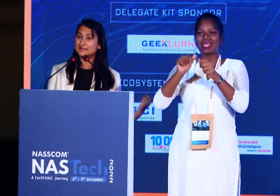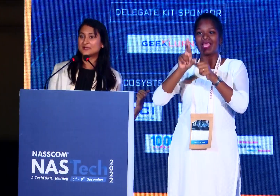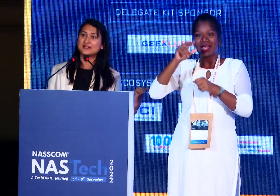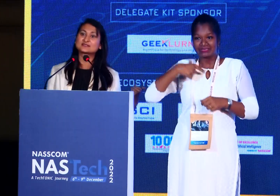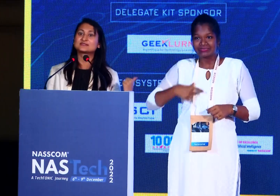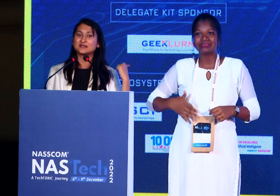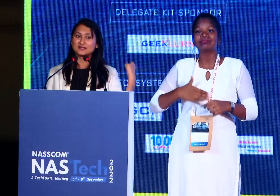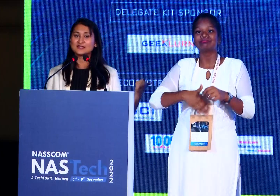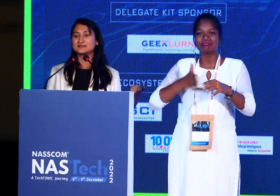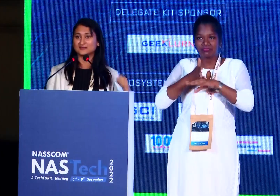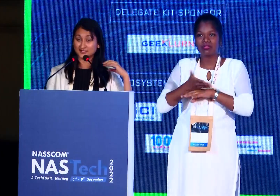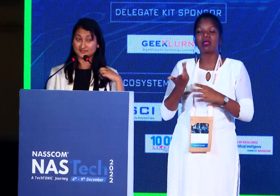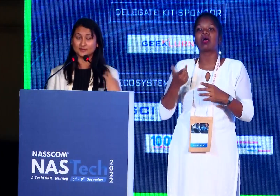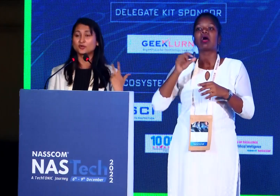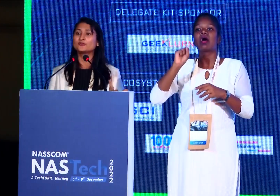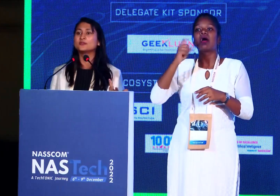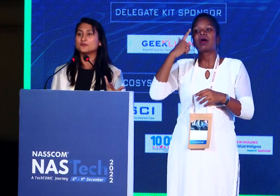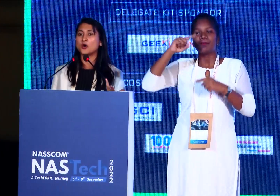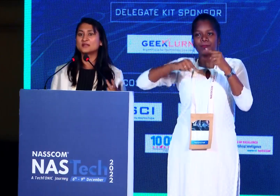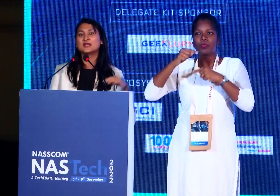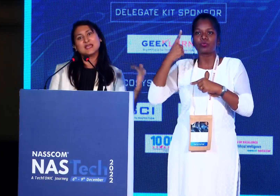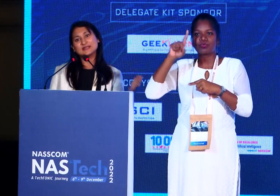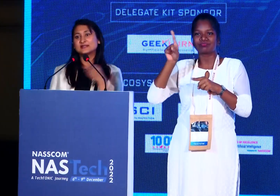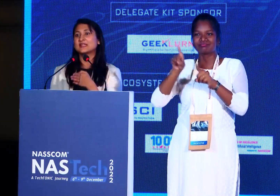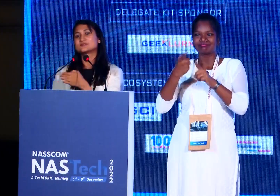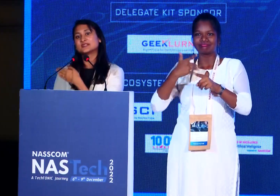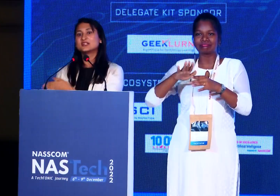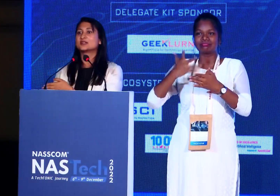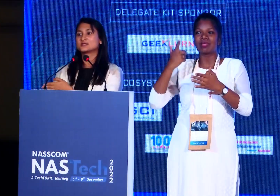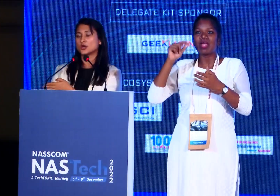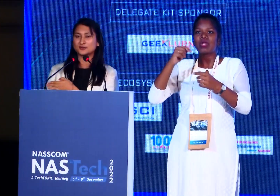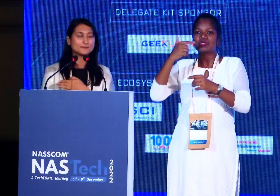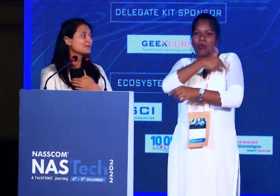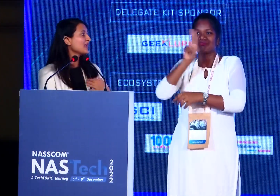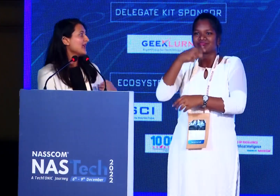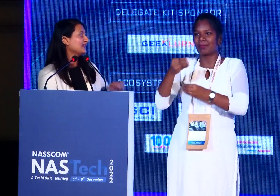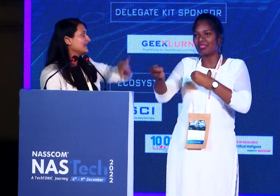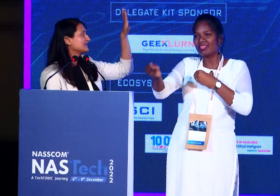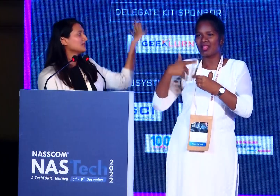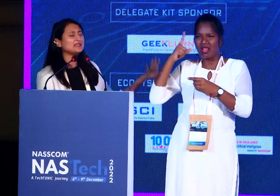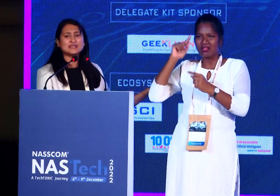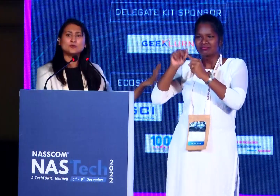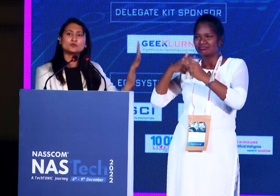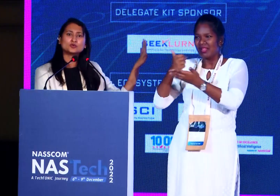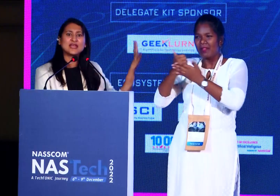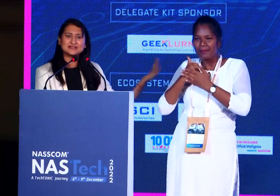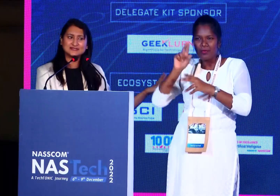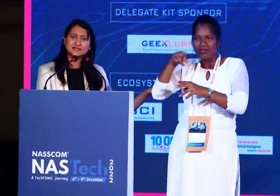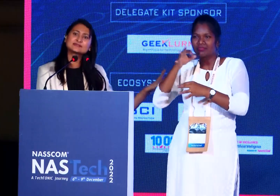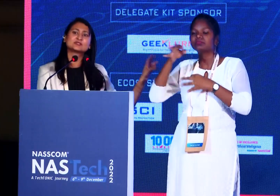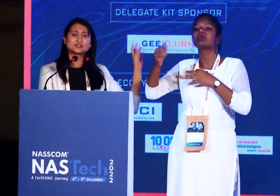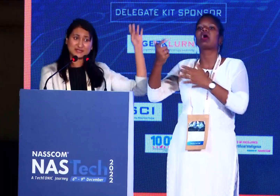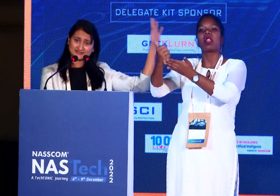It early predicts an ulcer that is about to be formed and it connects with the nearest doctor. And it gives you key wound